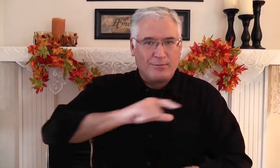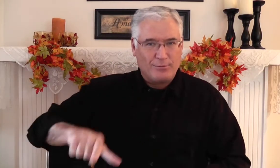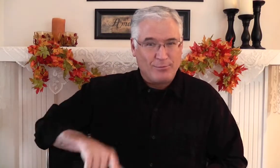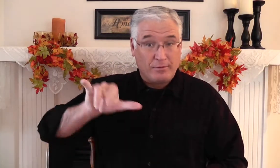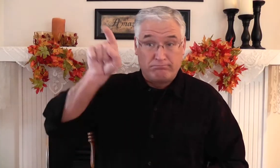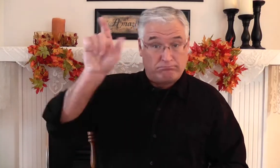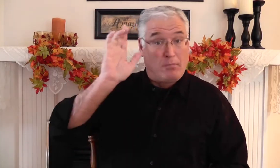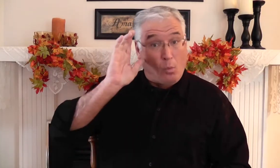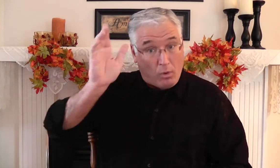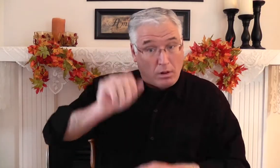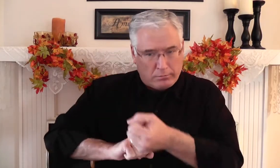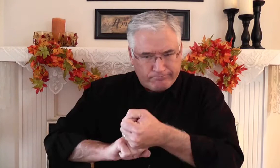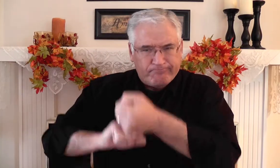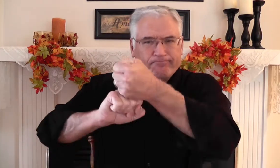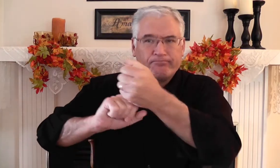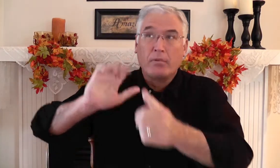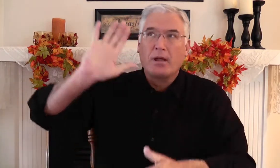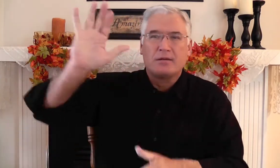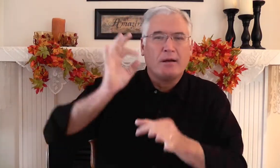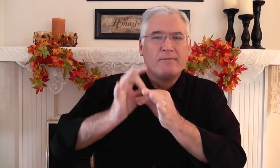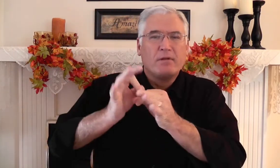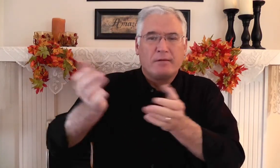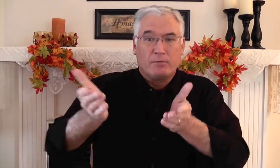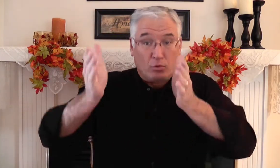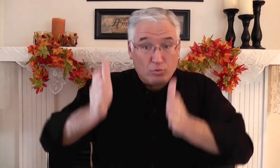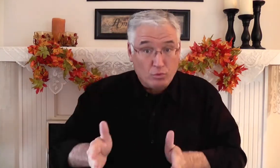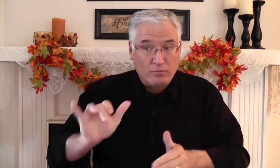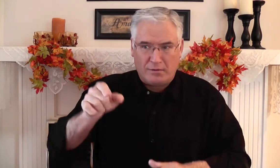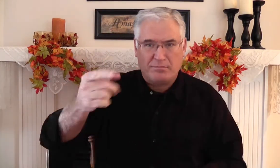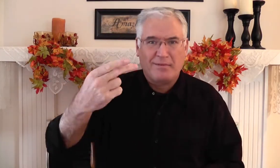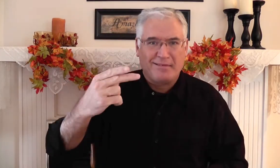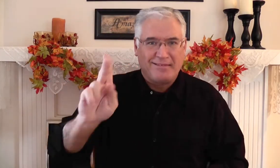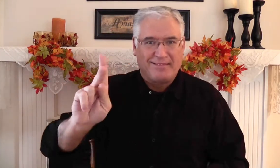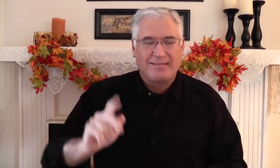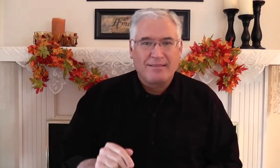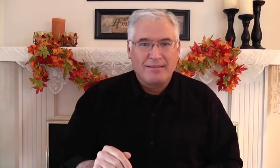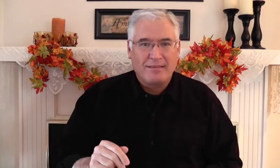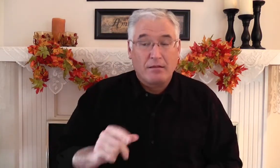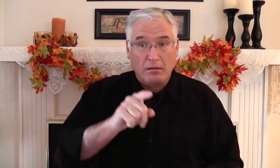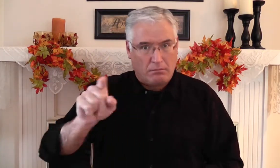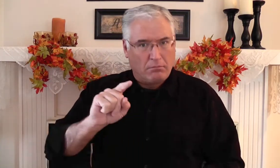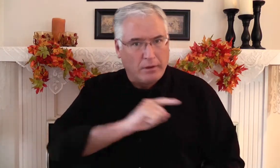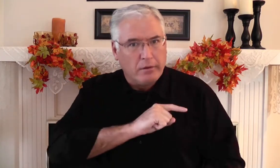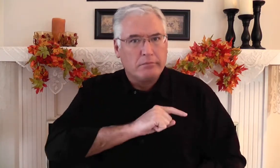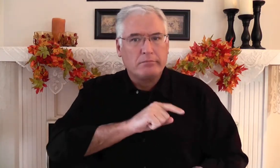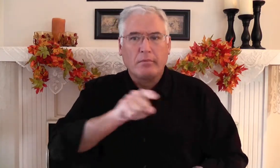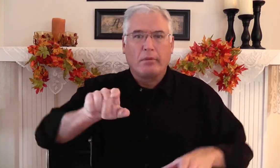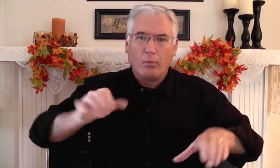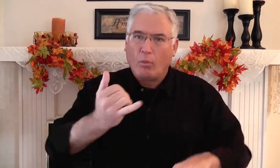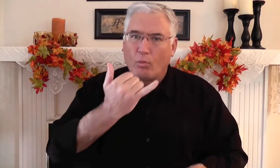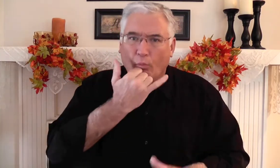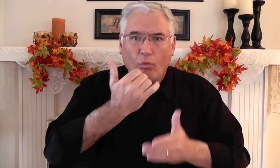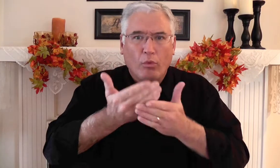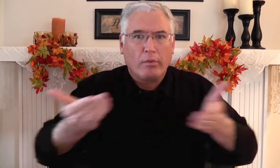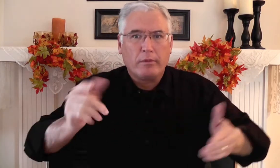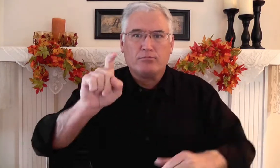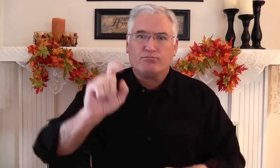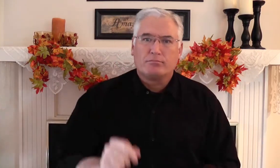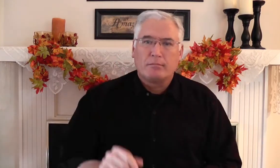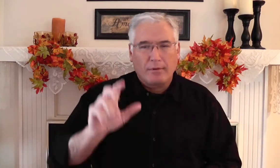Habakkuk, he was a faithful servant of the Lord, and he believed that the Lord would be faithful to him. Was he guilty of